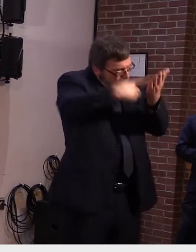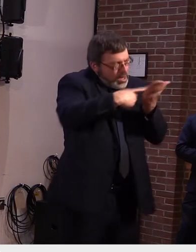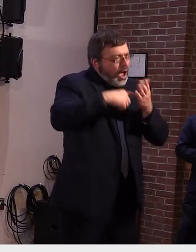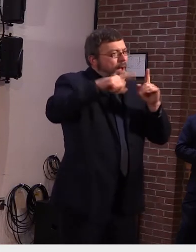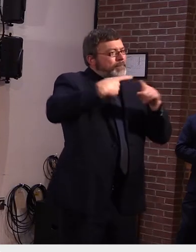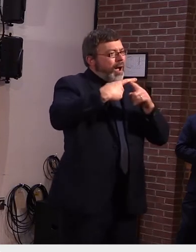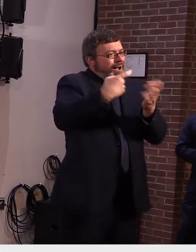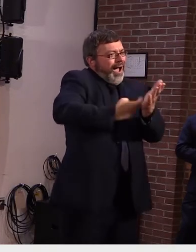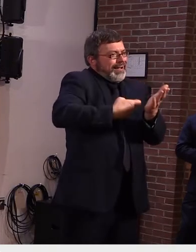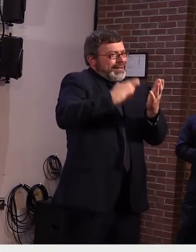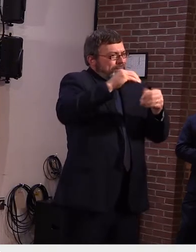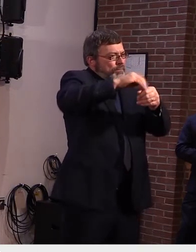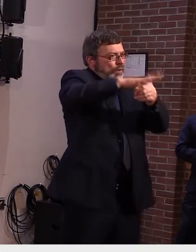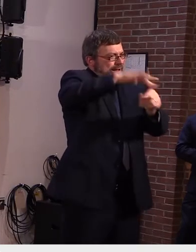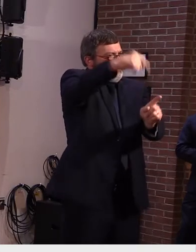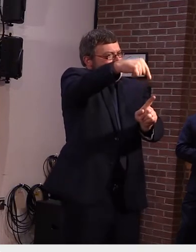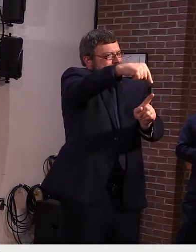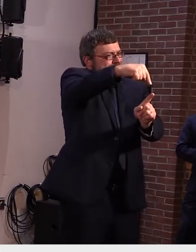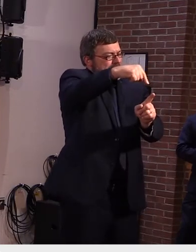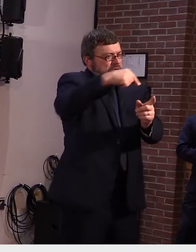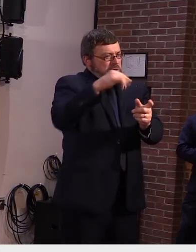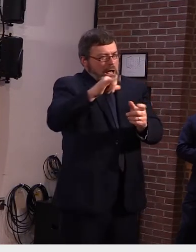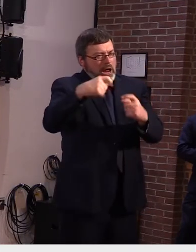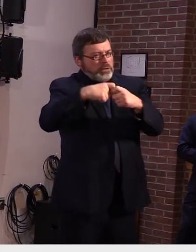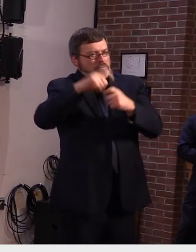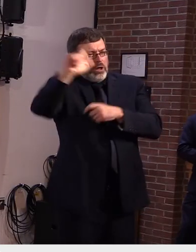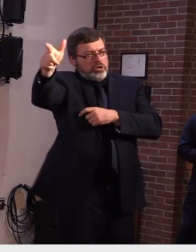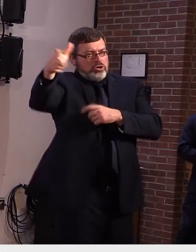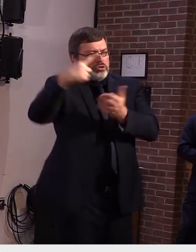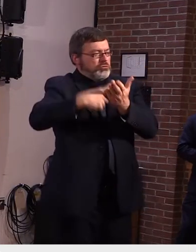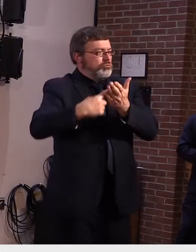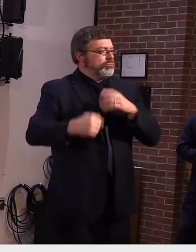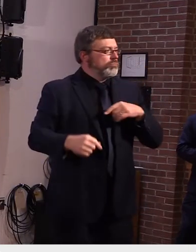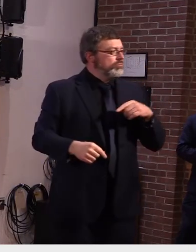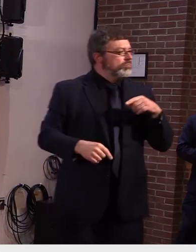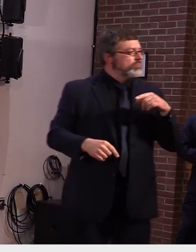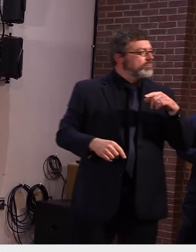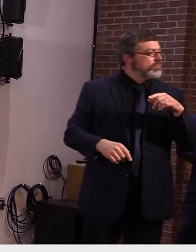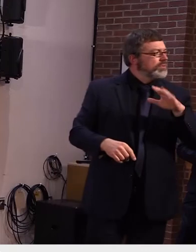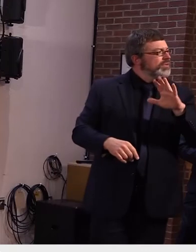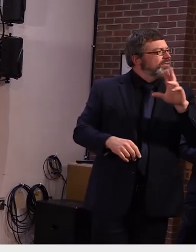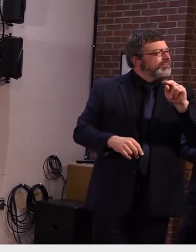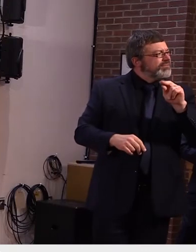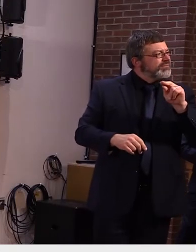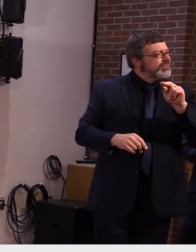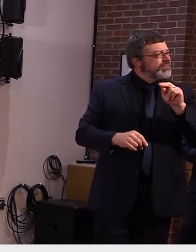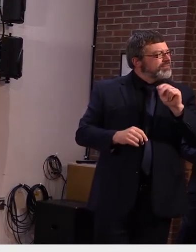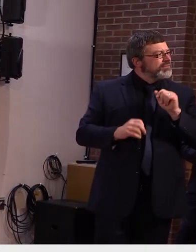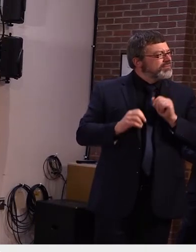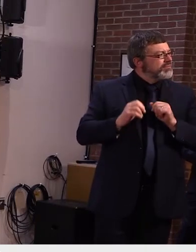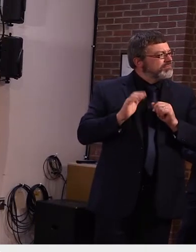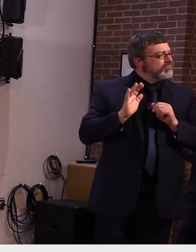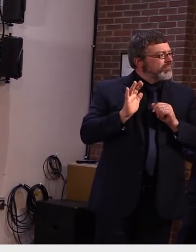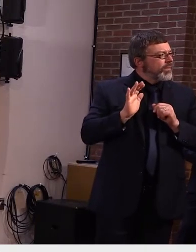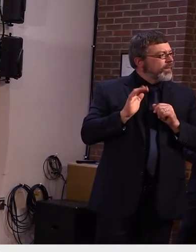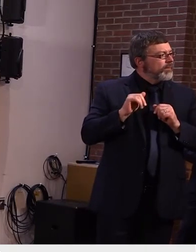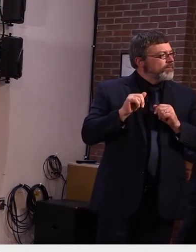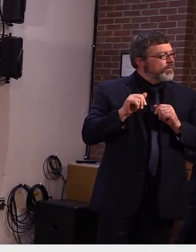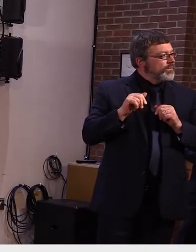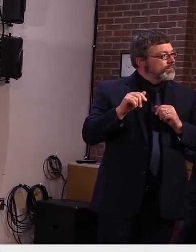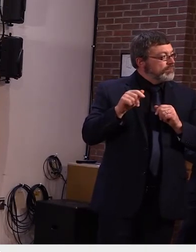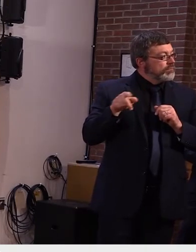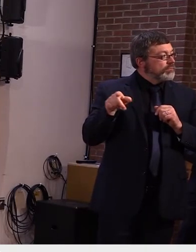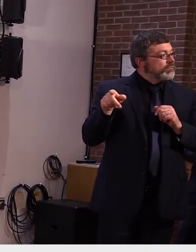so so what what what's the the ask then for what you what you want iso to do but from my standpoint